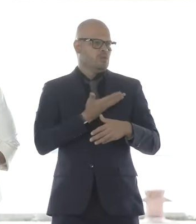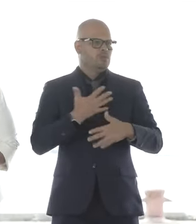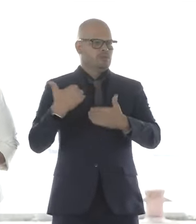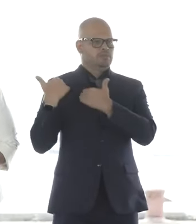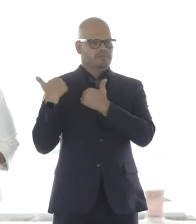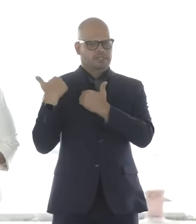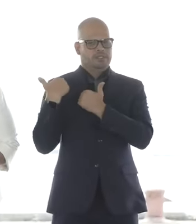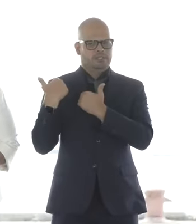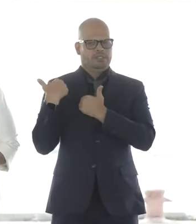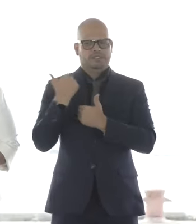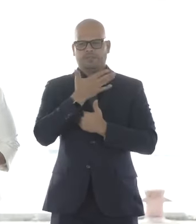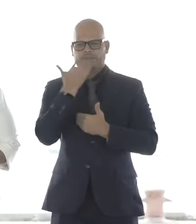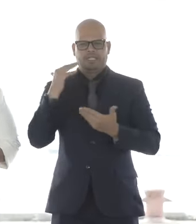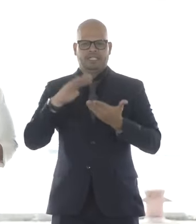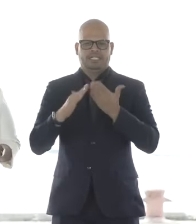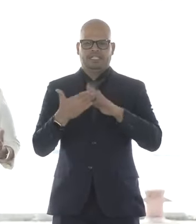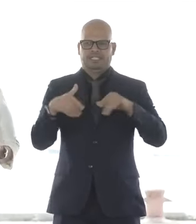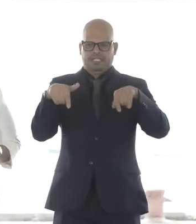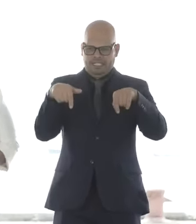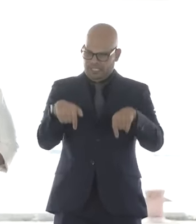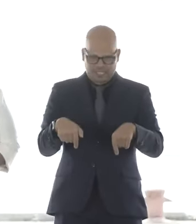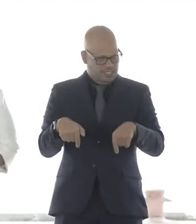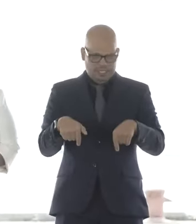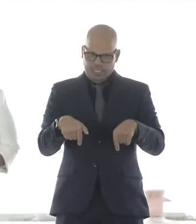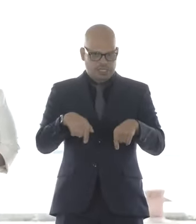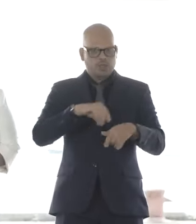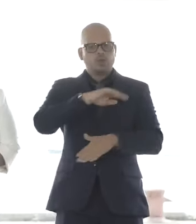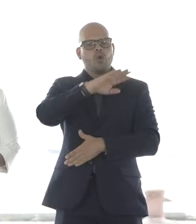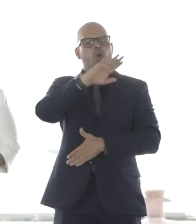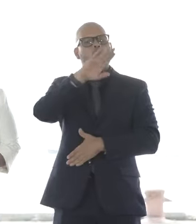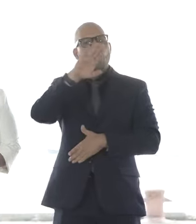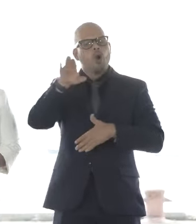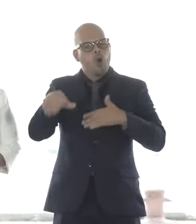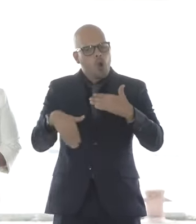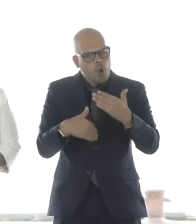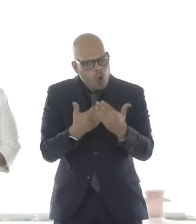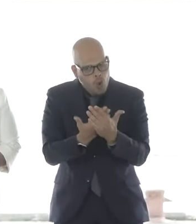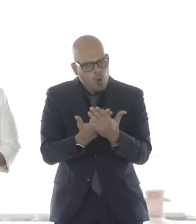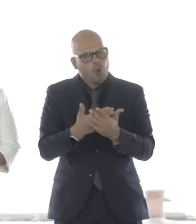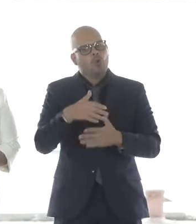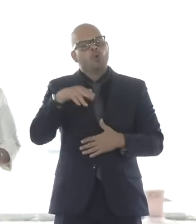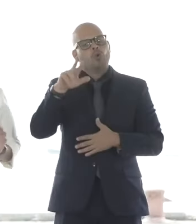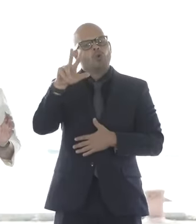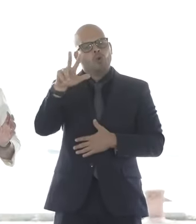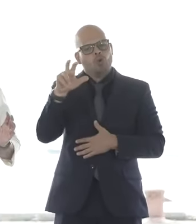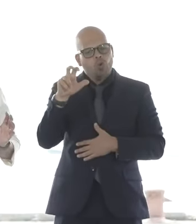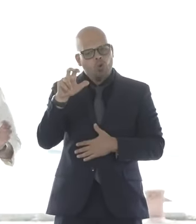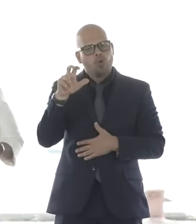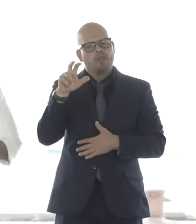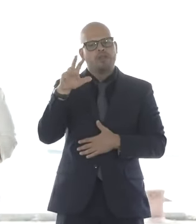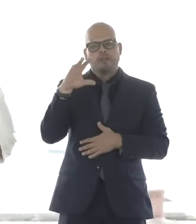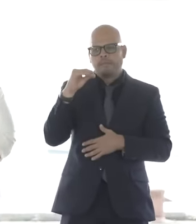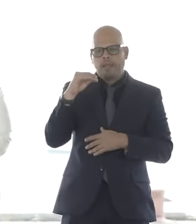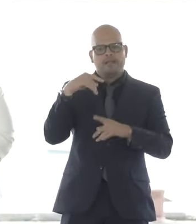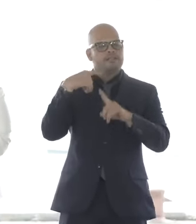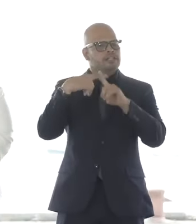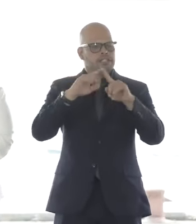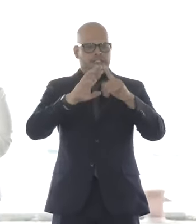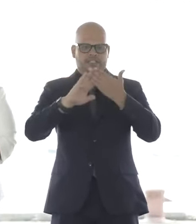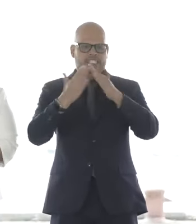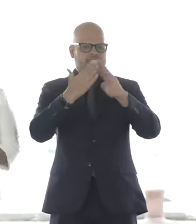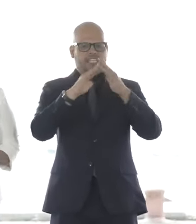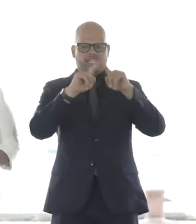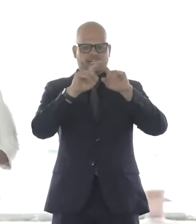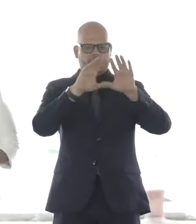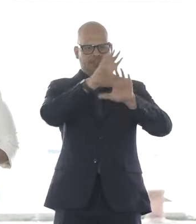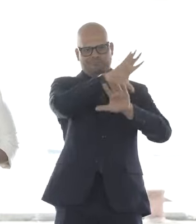for all 351. And that takes all of us. So thank you for being a part of it. Thanks for the work you're doing to make sure this is just day one. We actually have to build it